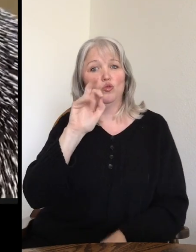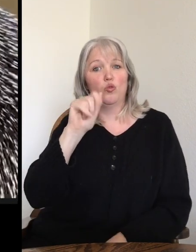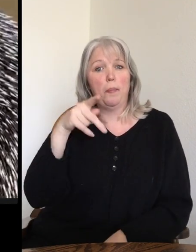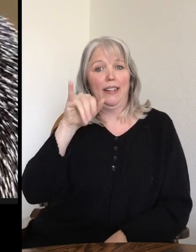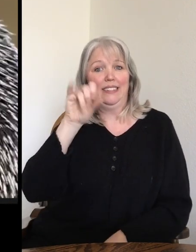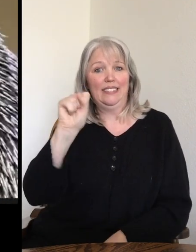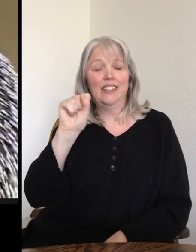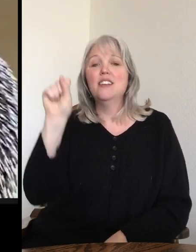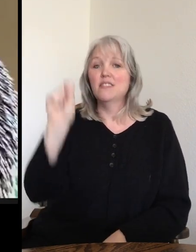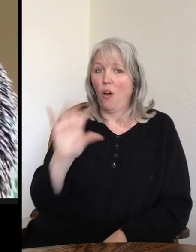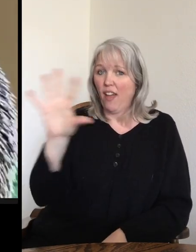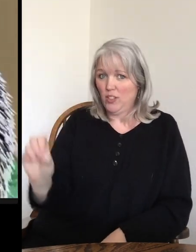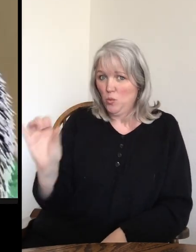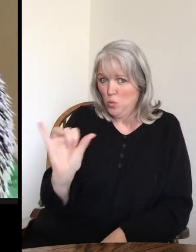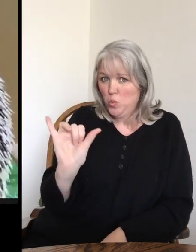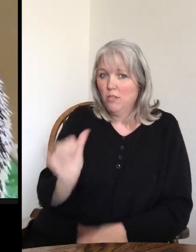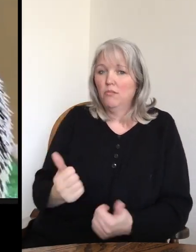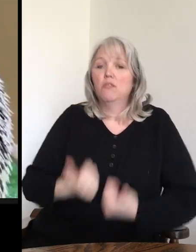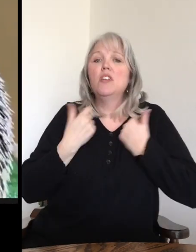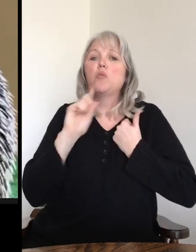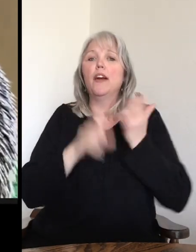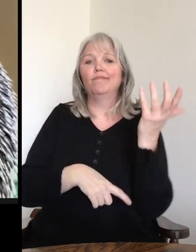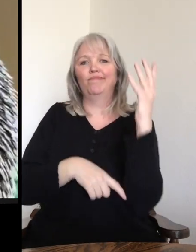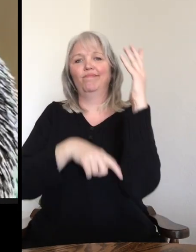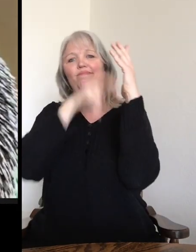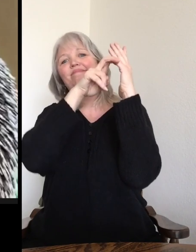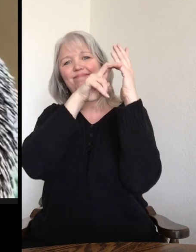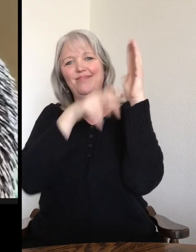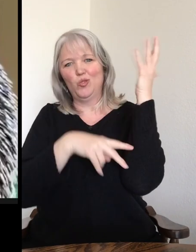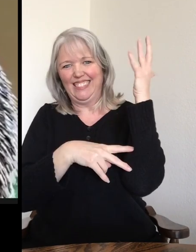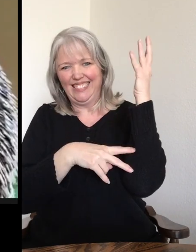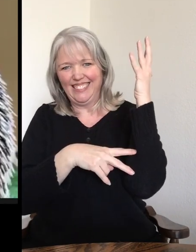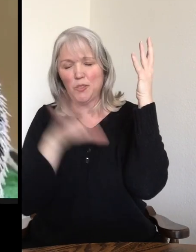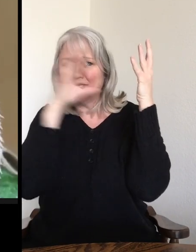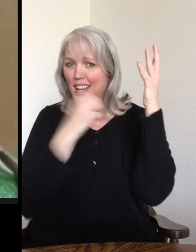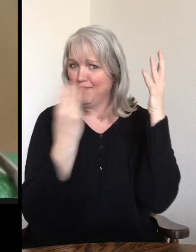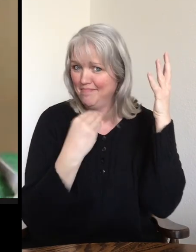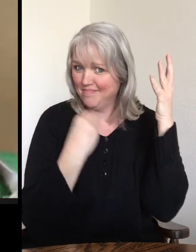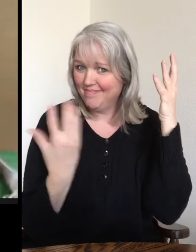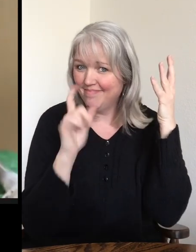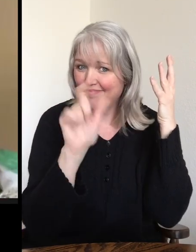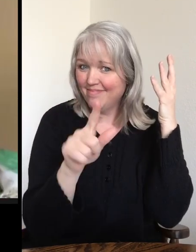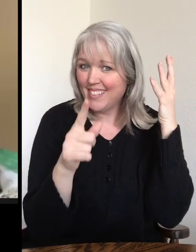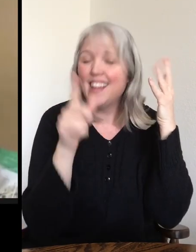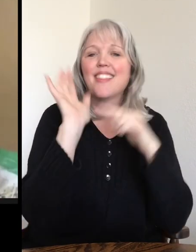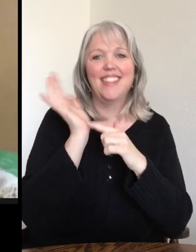Africa, they live up into the trees. So you can probably guess what they might eat. The leaves of the trees.